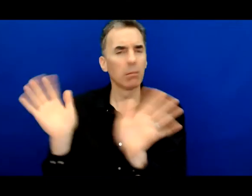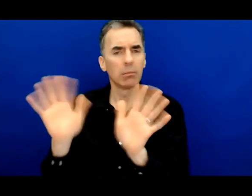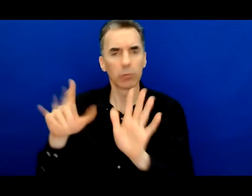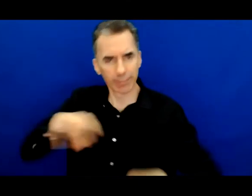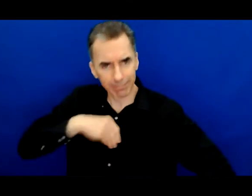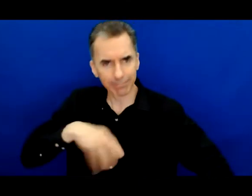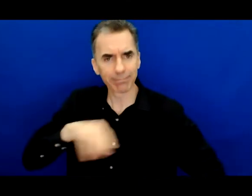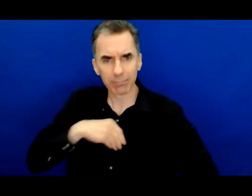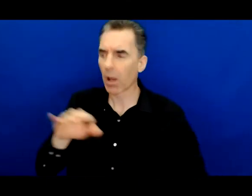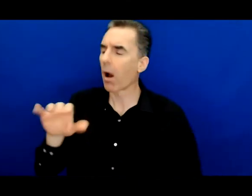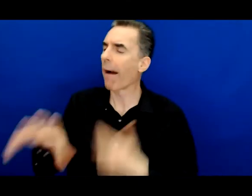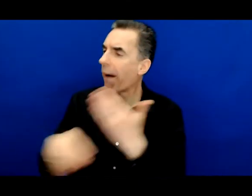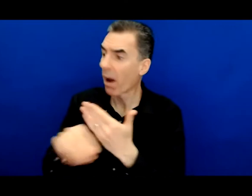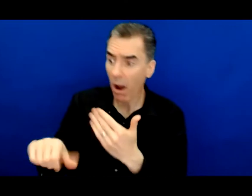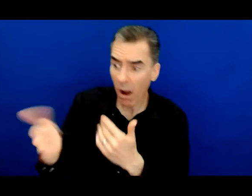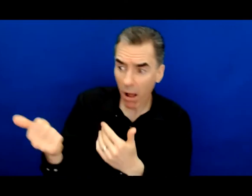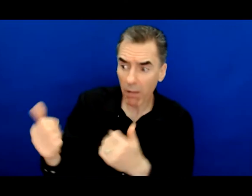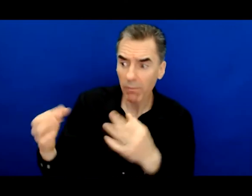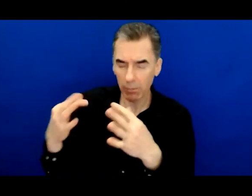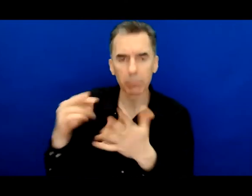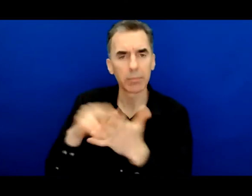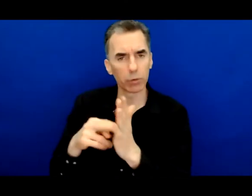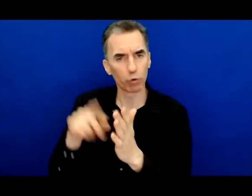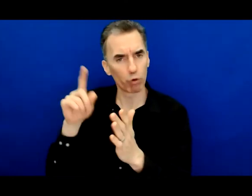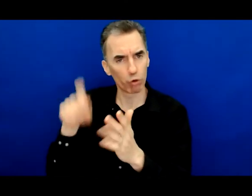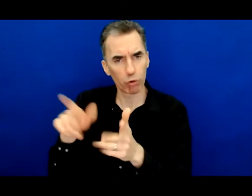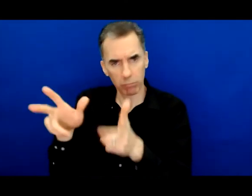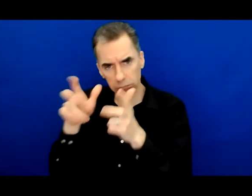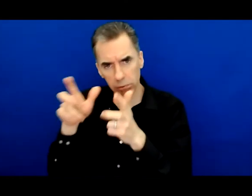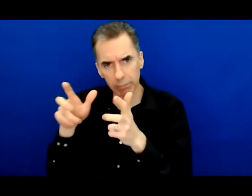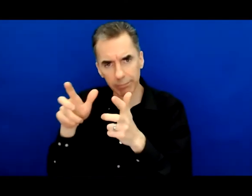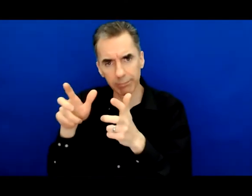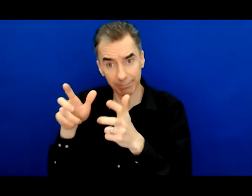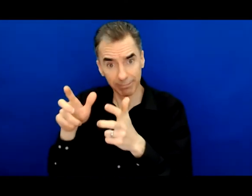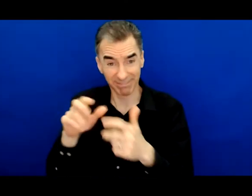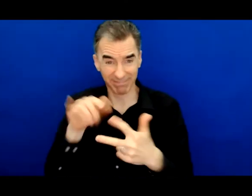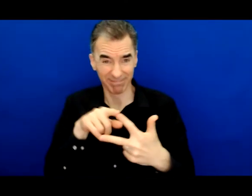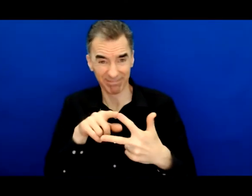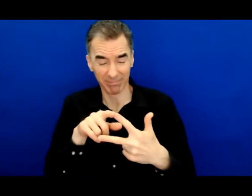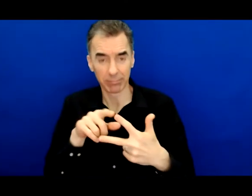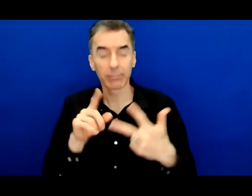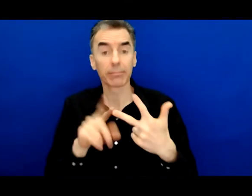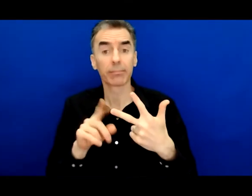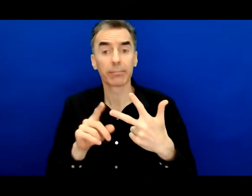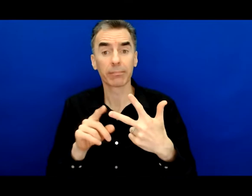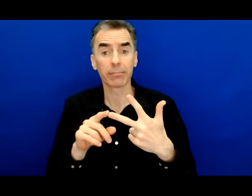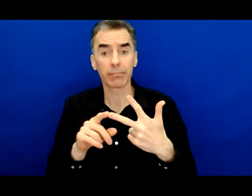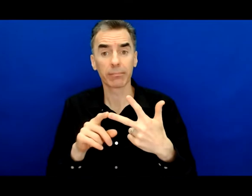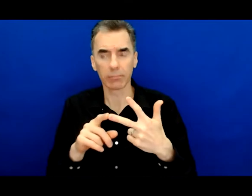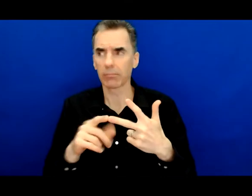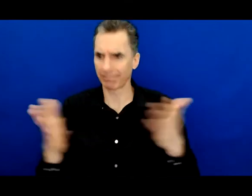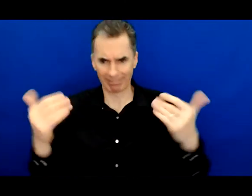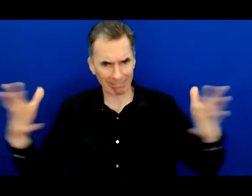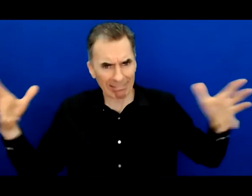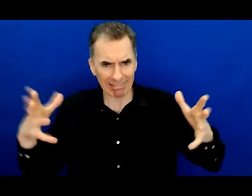is there anything else so that they understand that you're actually committed to hearing their feedback and then lastly creating collective leadership that